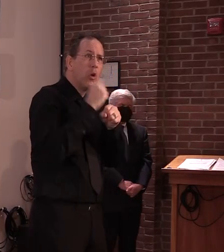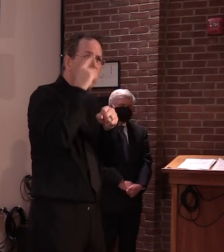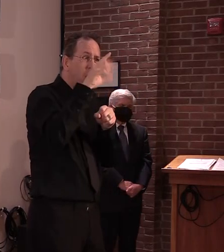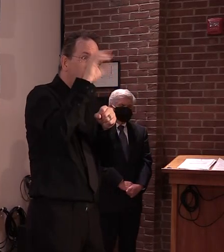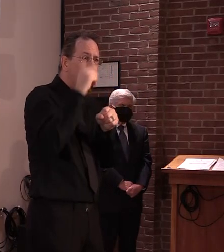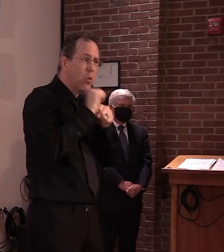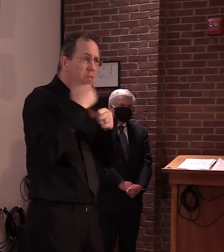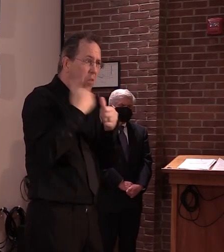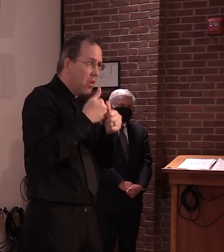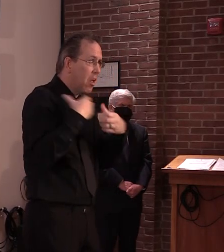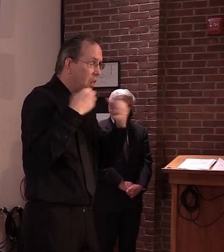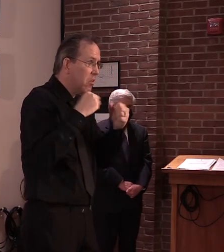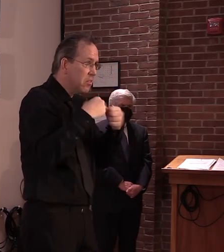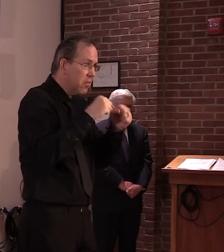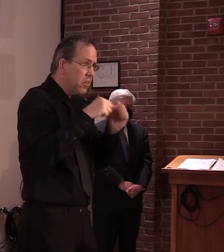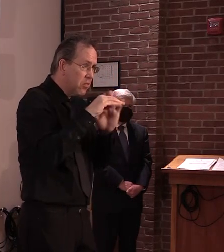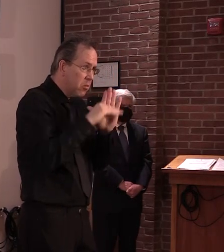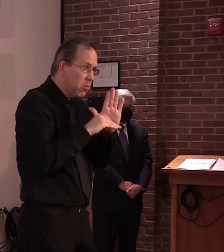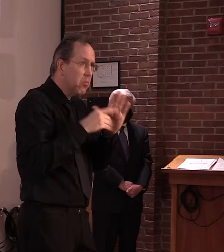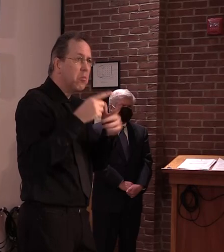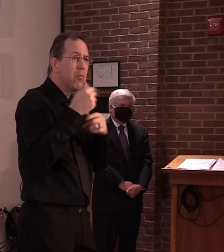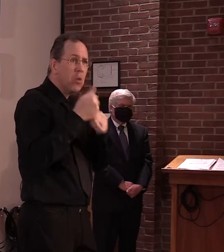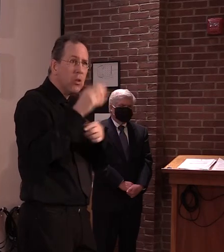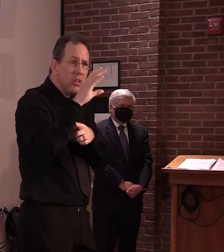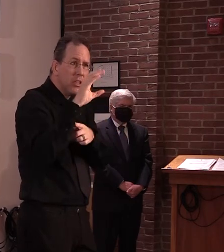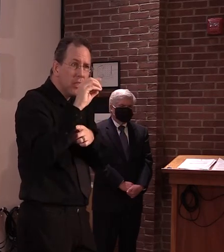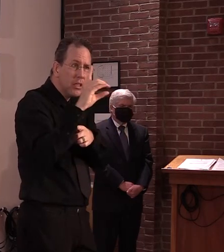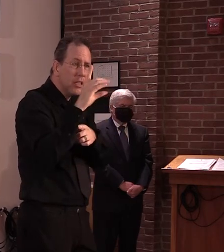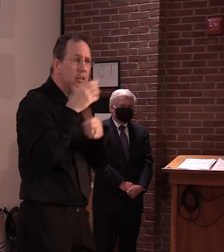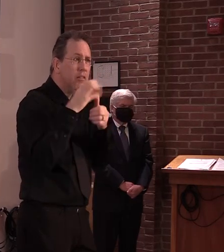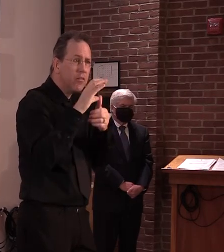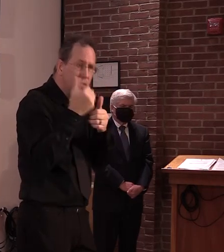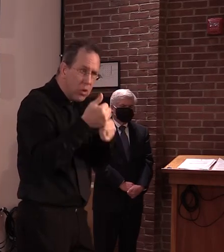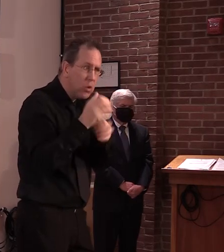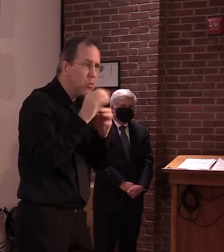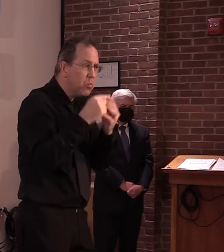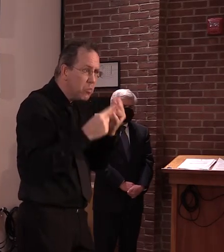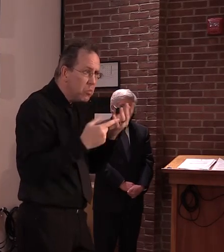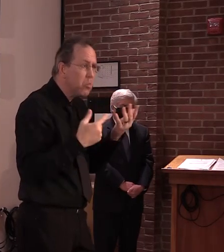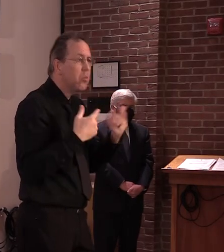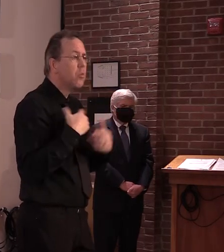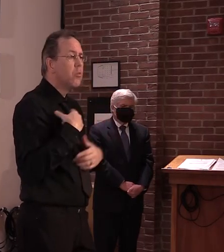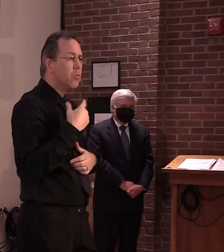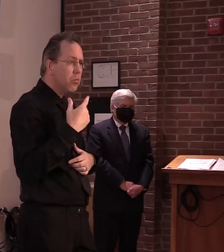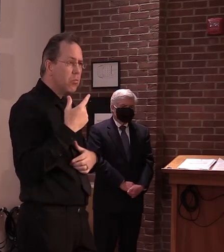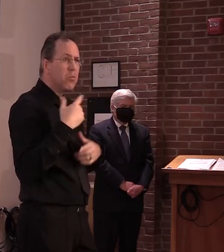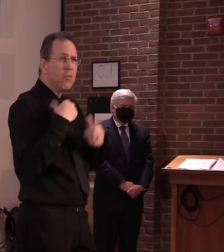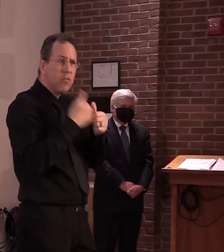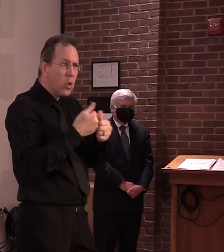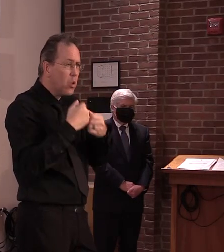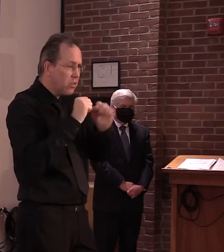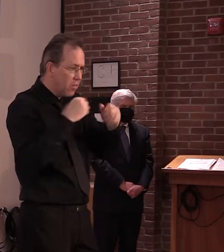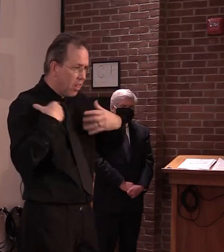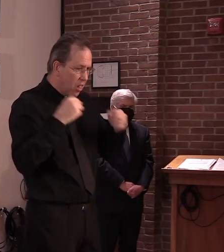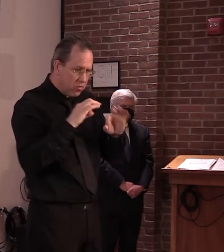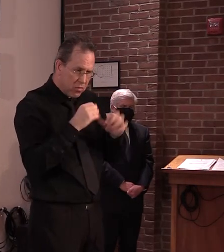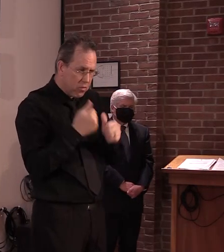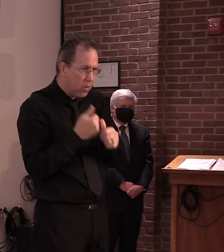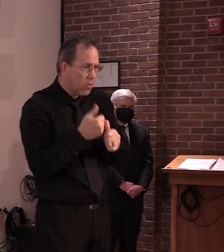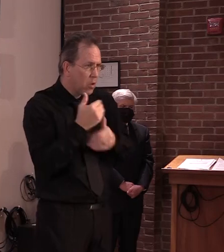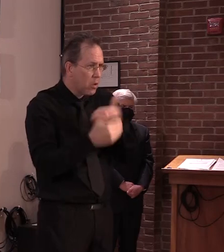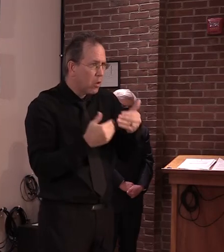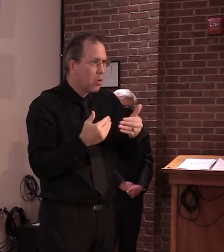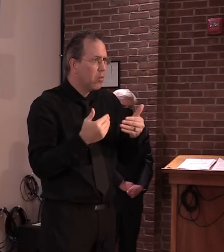Vermont's Occupational Safety and Health Administration protocols and guidance, then, again, that